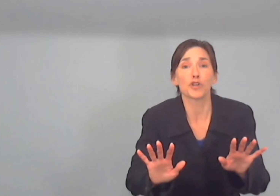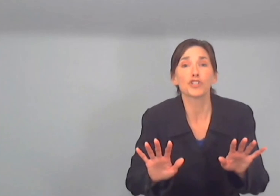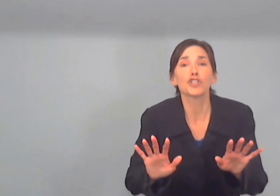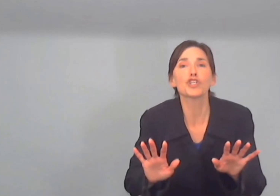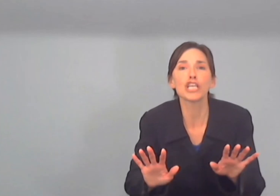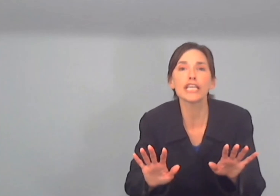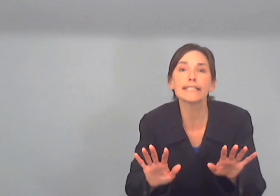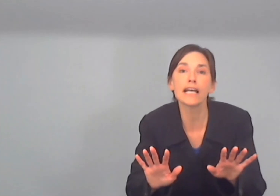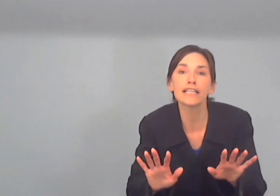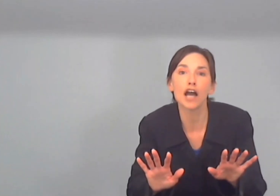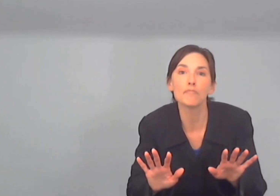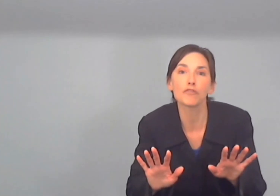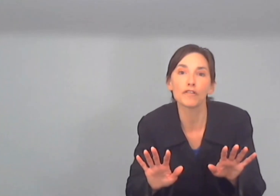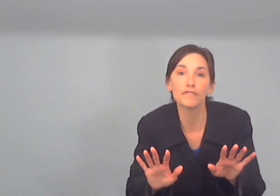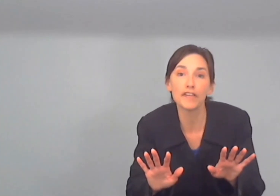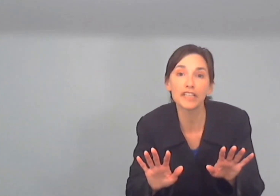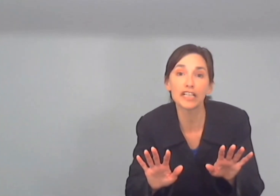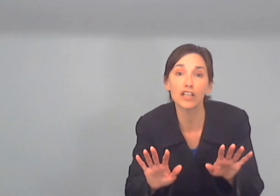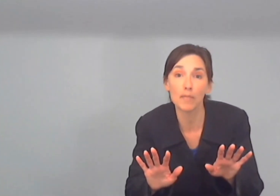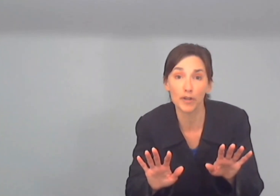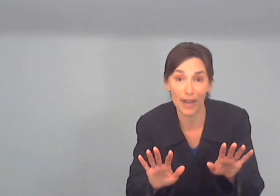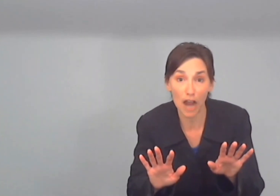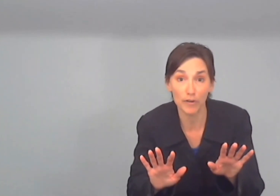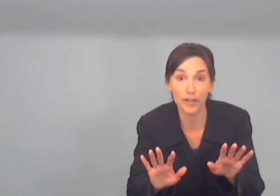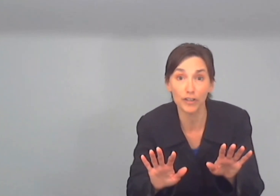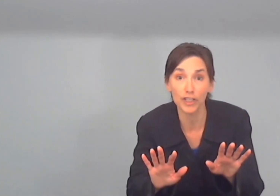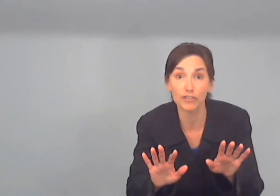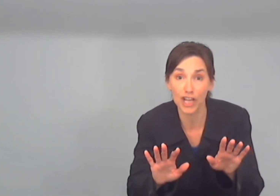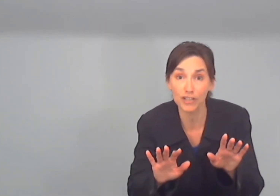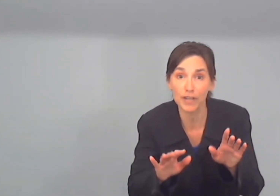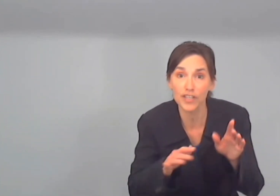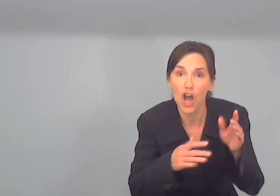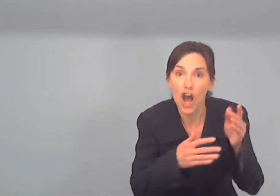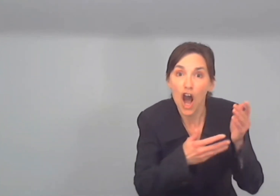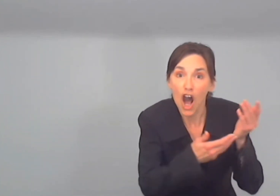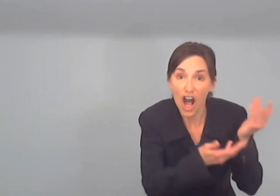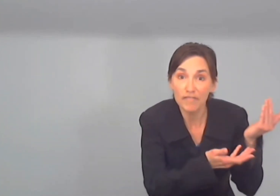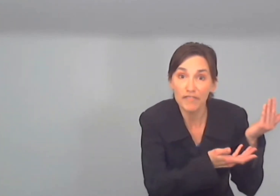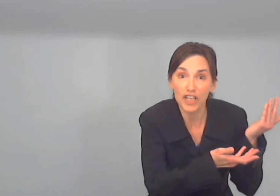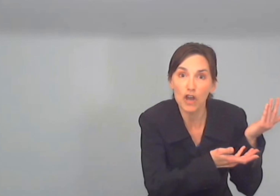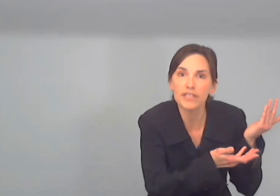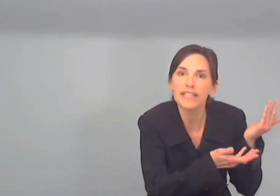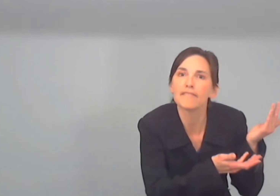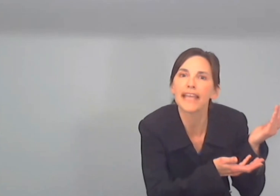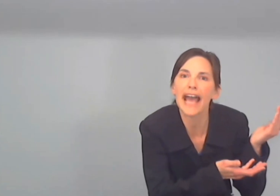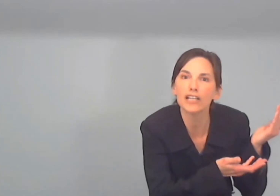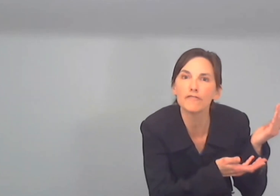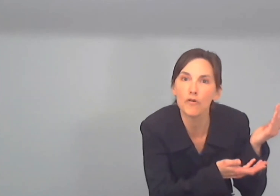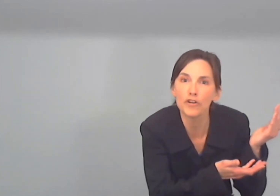she signed up for a 50 kilometer outrigger canoe change race off the coast of California